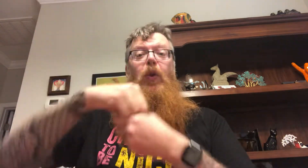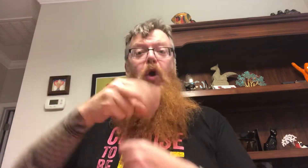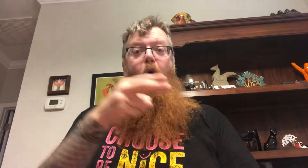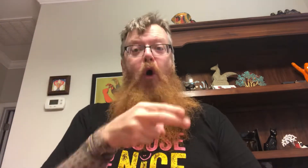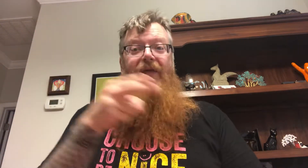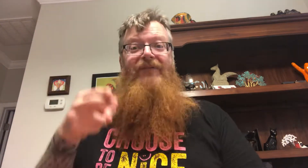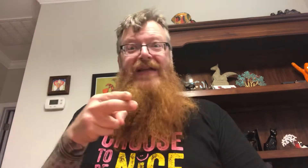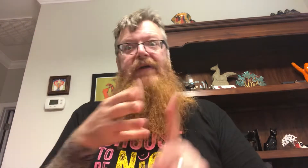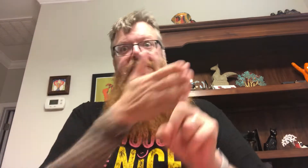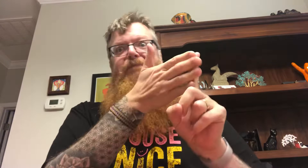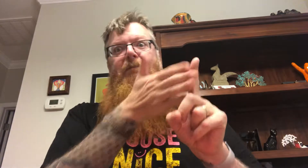Pretty bad.